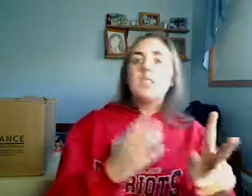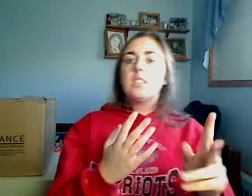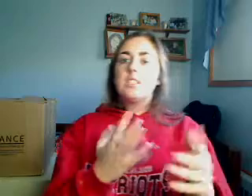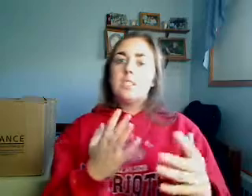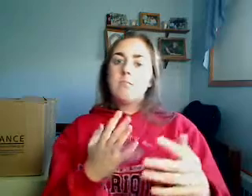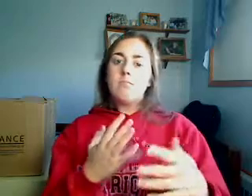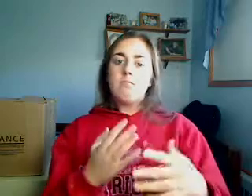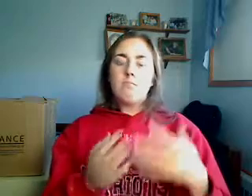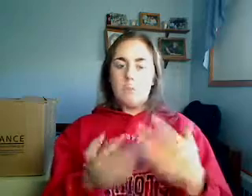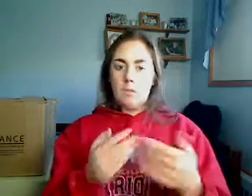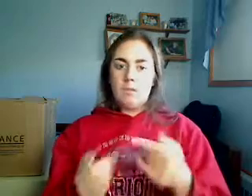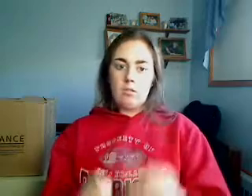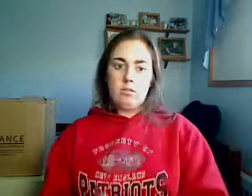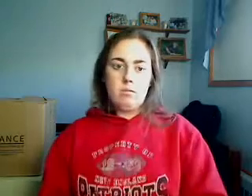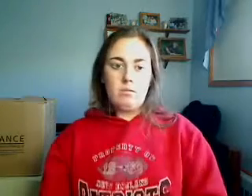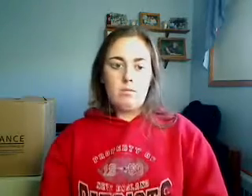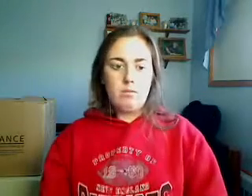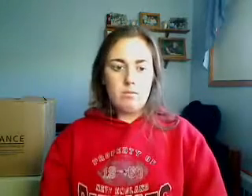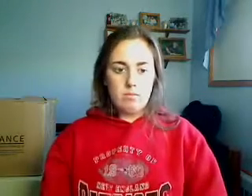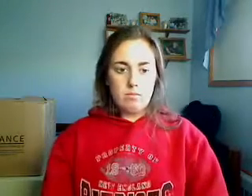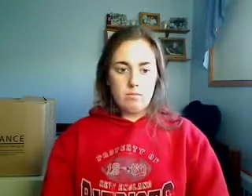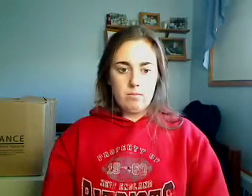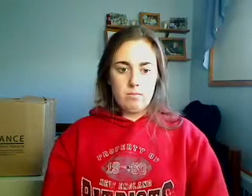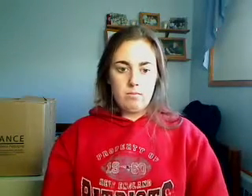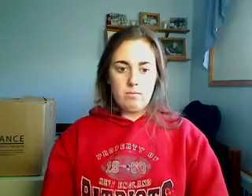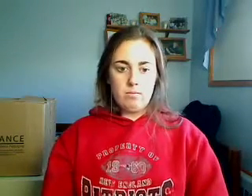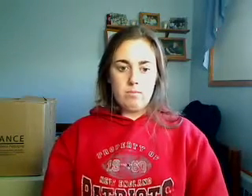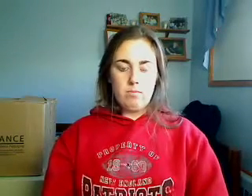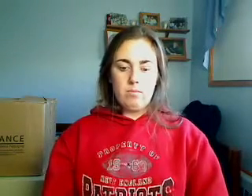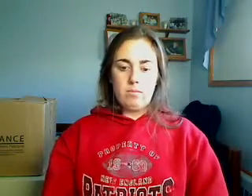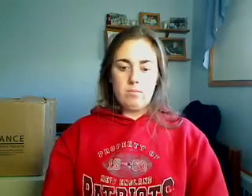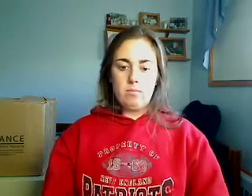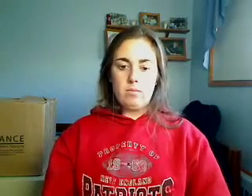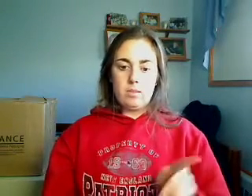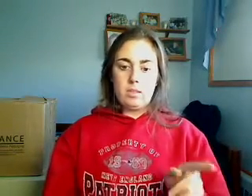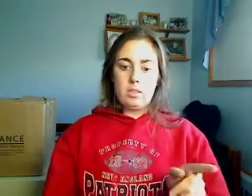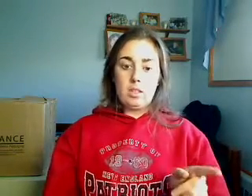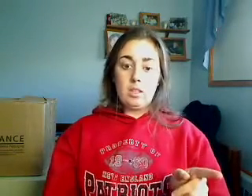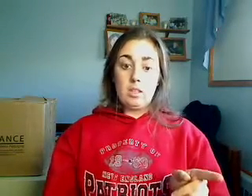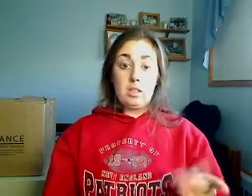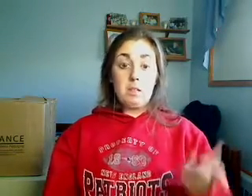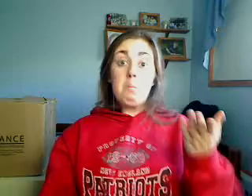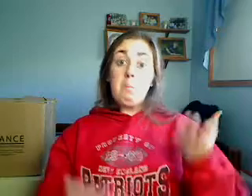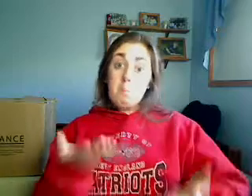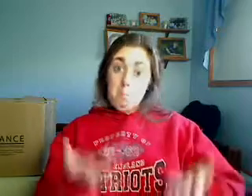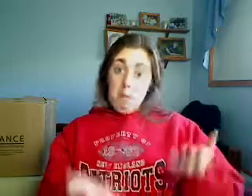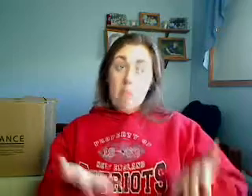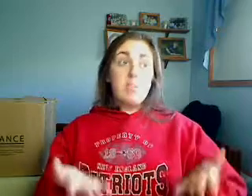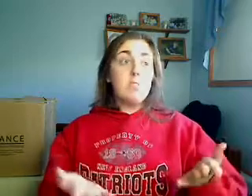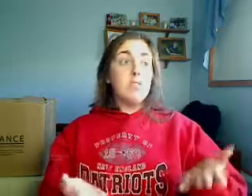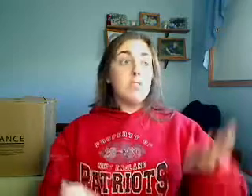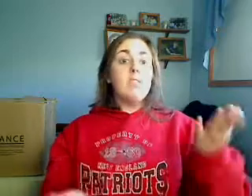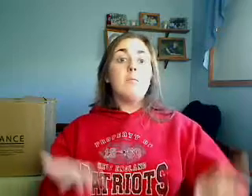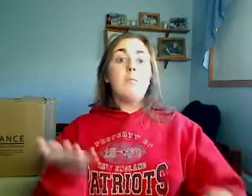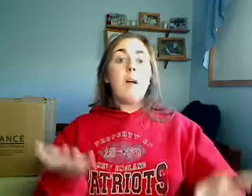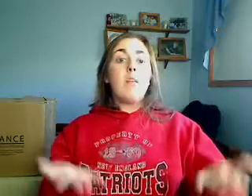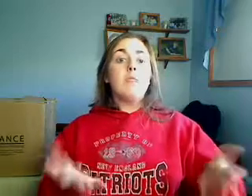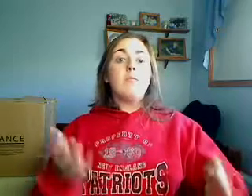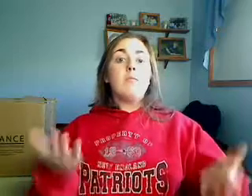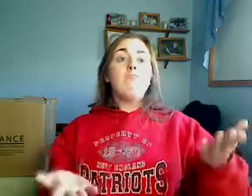those, being the corporate spokesman and being the golfer, have aligned pretty nicely. Because he wants to concentrate on his